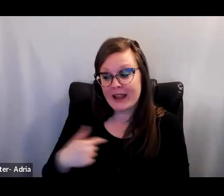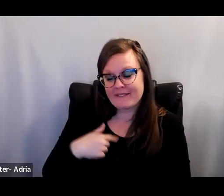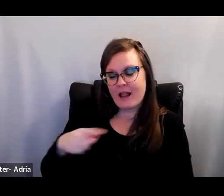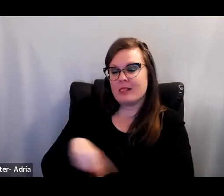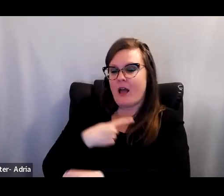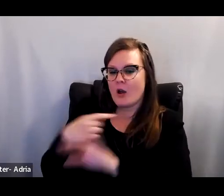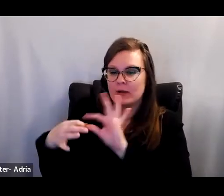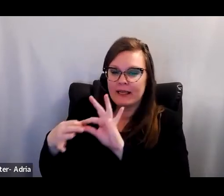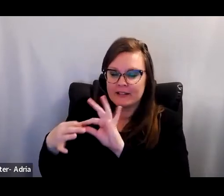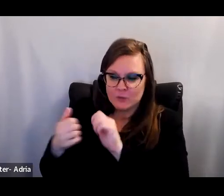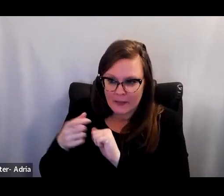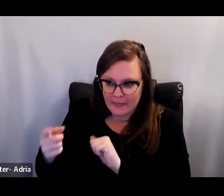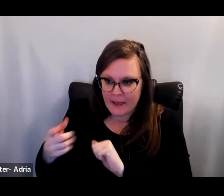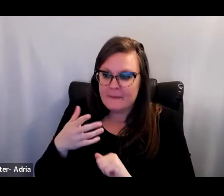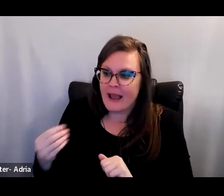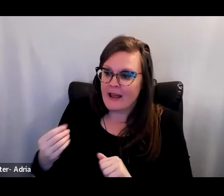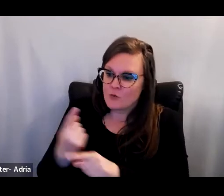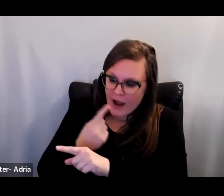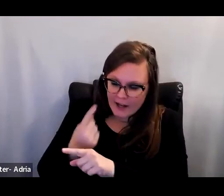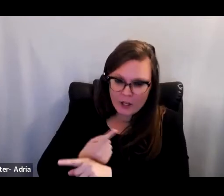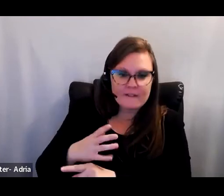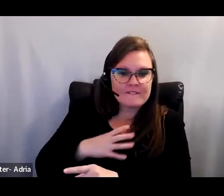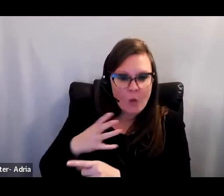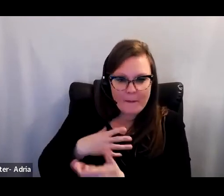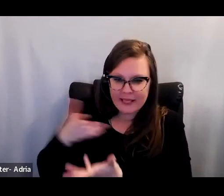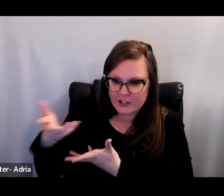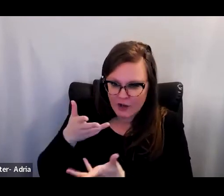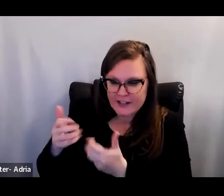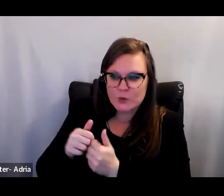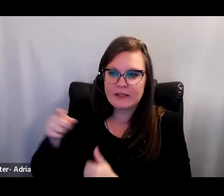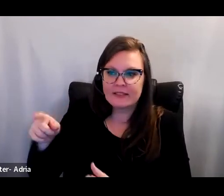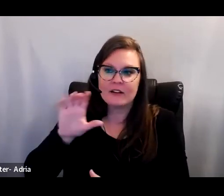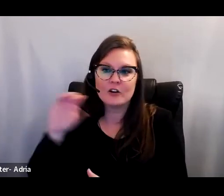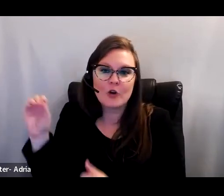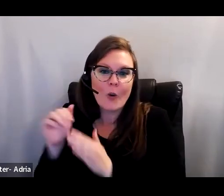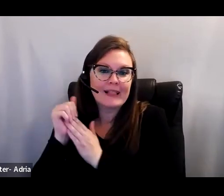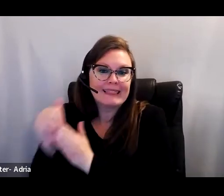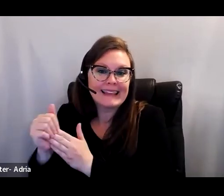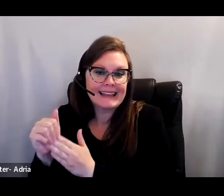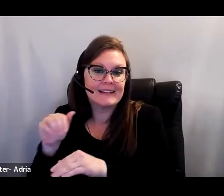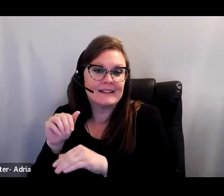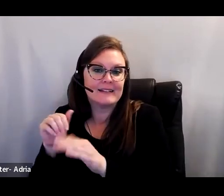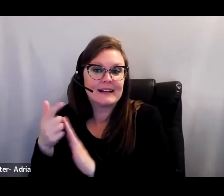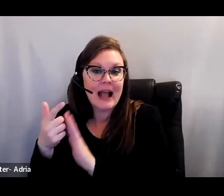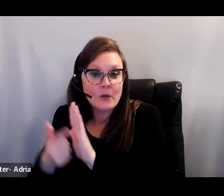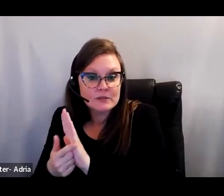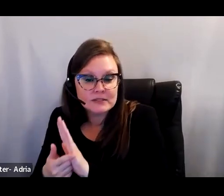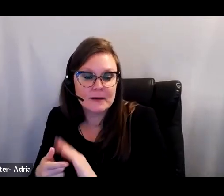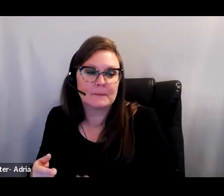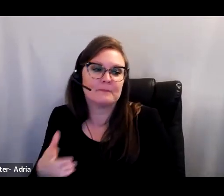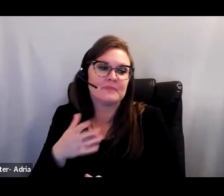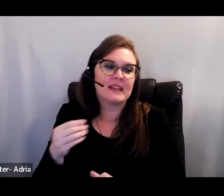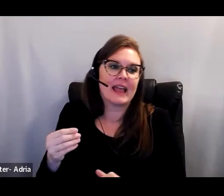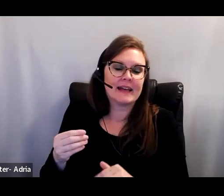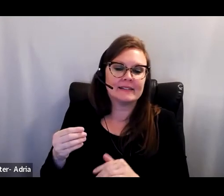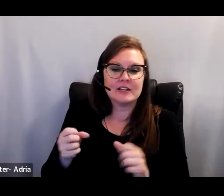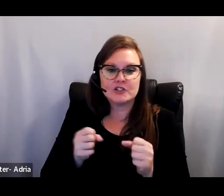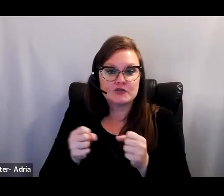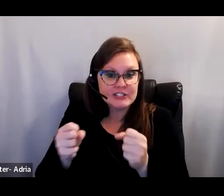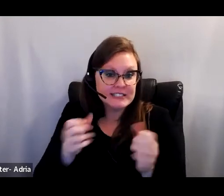regular and formal interaction with administrators, co-lead councils, participate in strategic planning, among other activities.